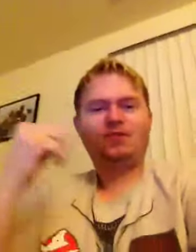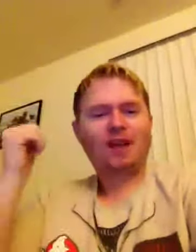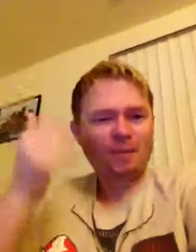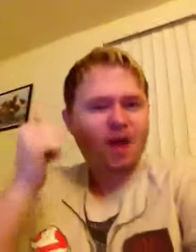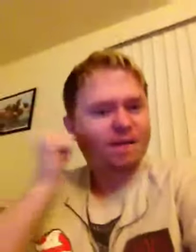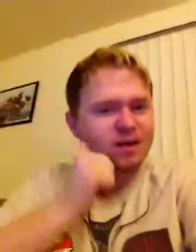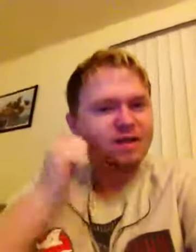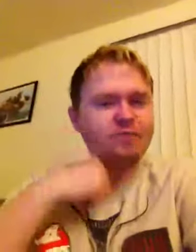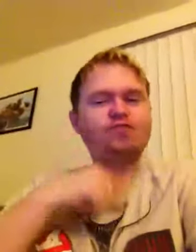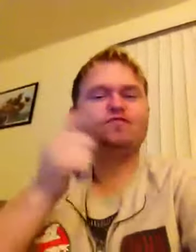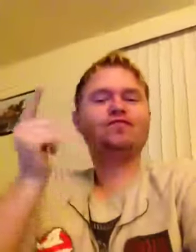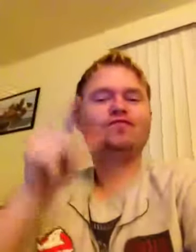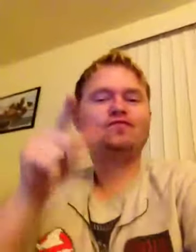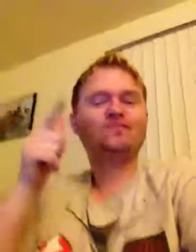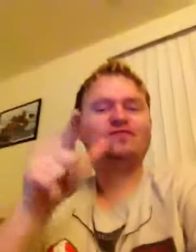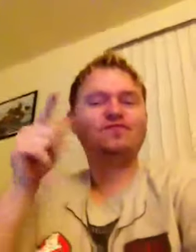And did you hate him? Or did you admire him?